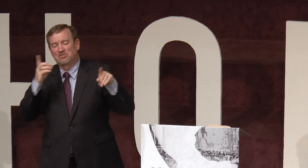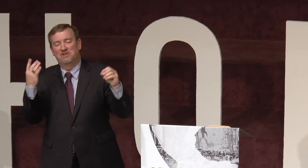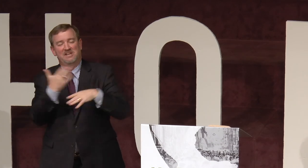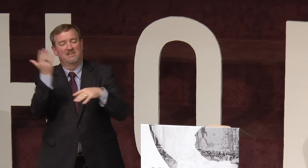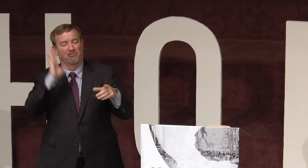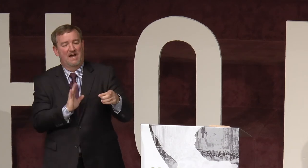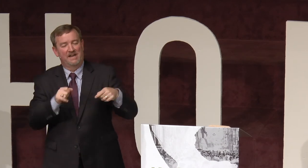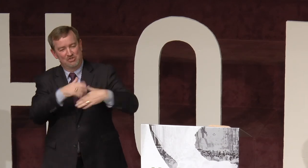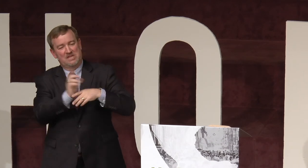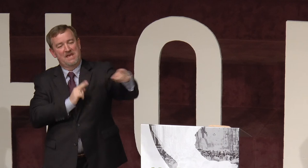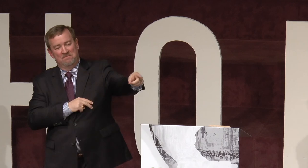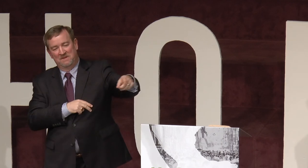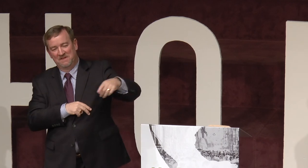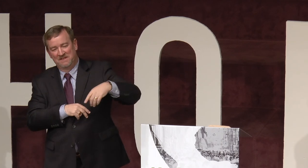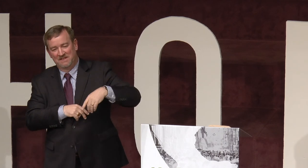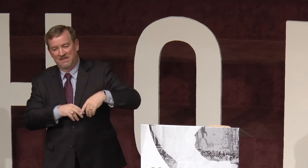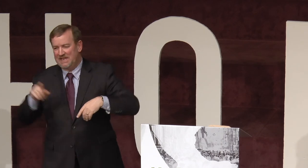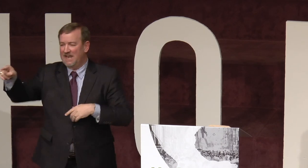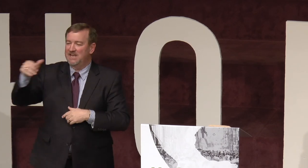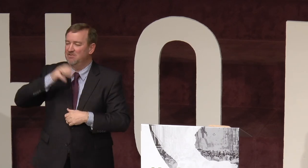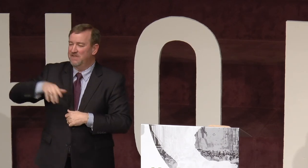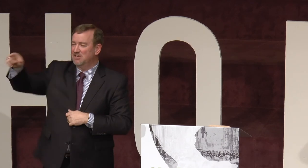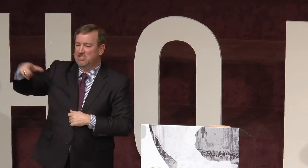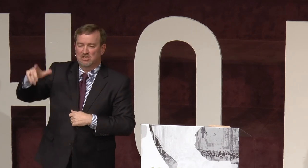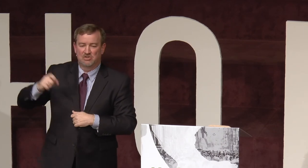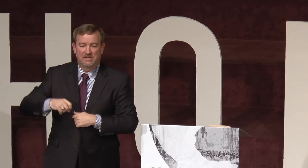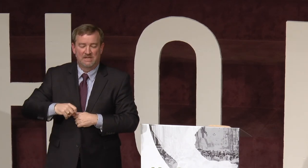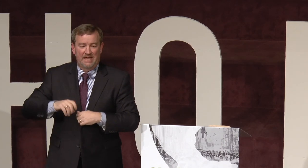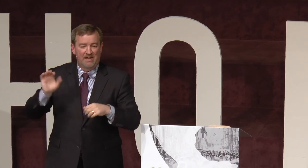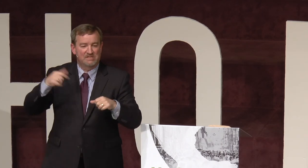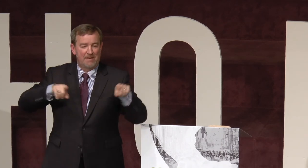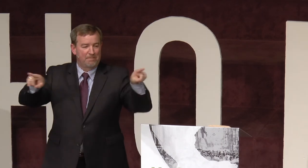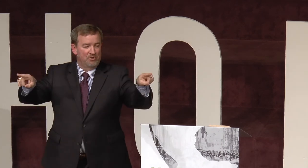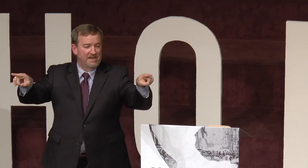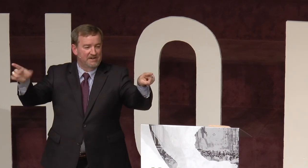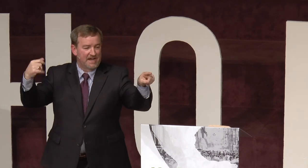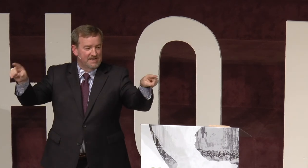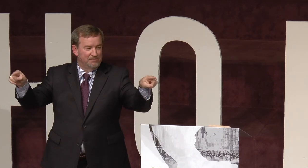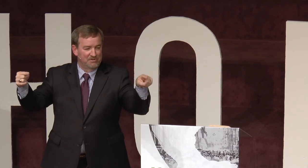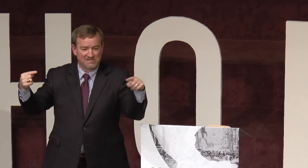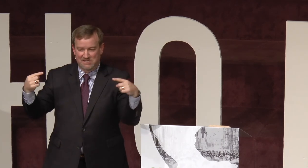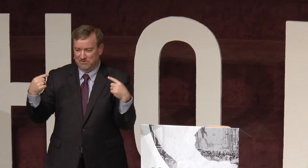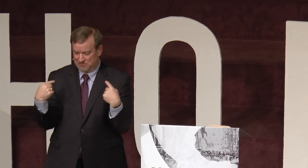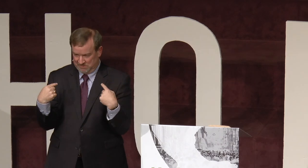not doing anything for God. Use him. And that lady over there, she could do it. And every time I point out here, God kept doing this number to me.